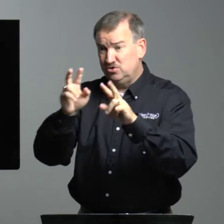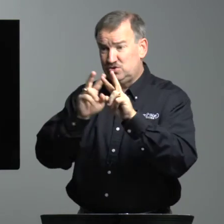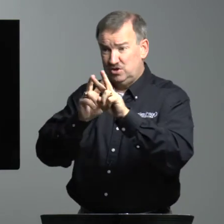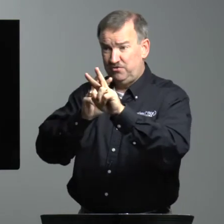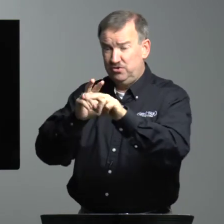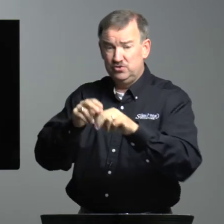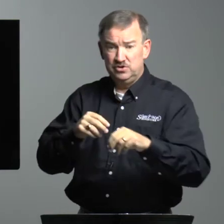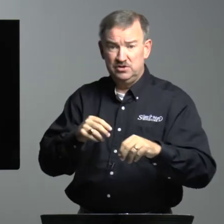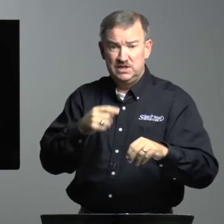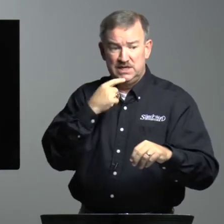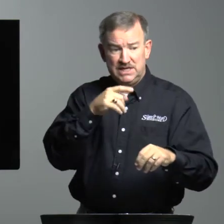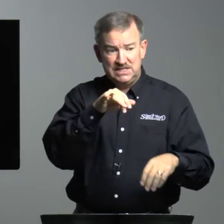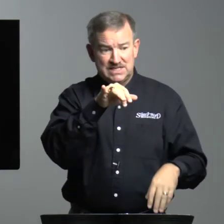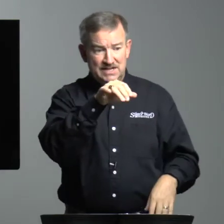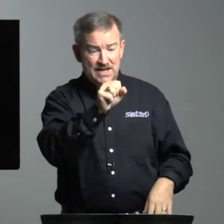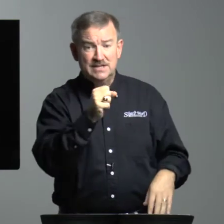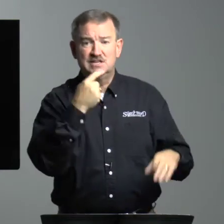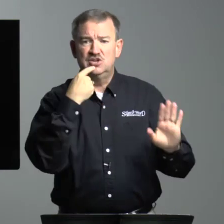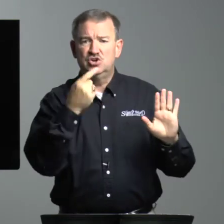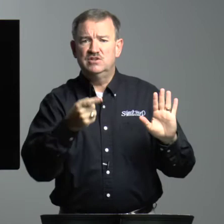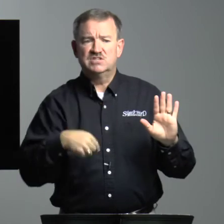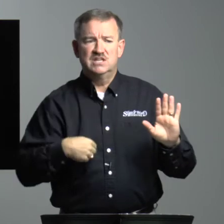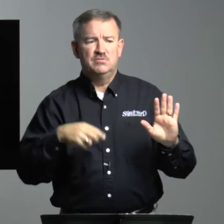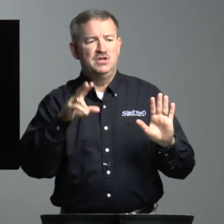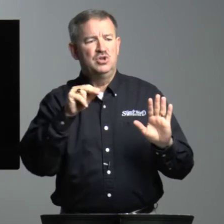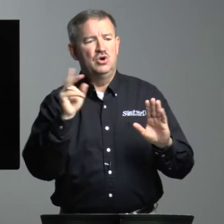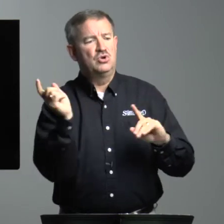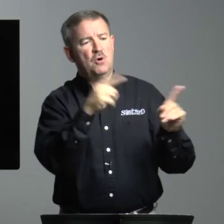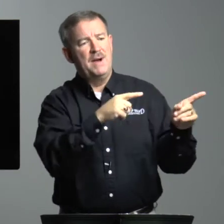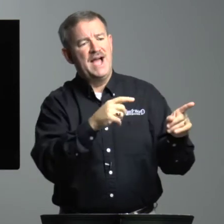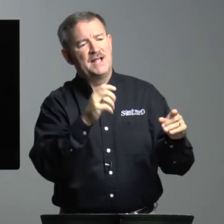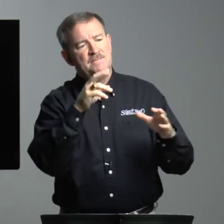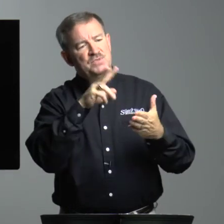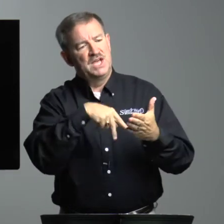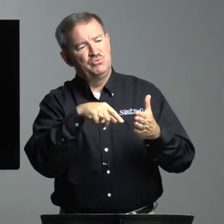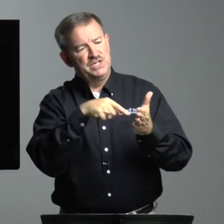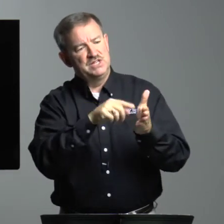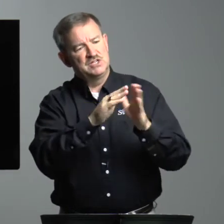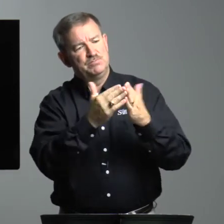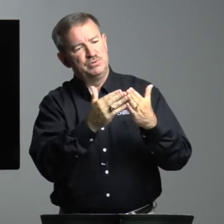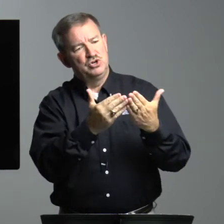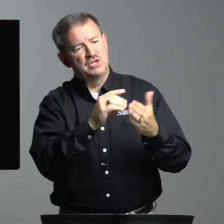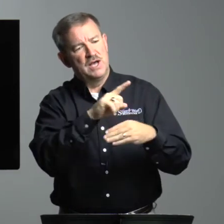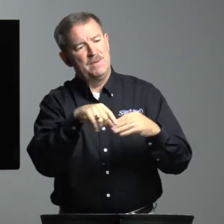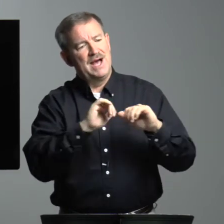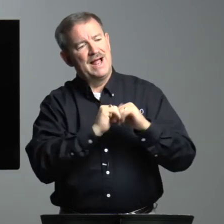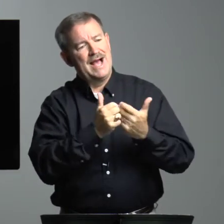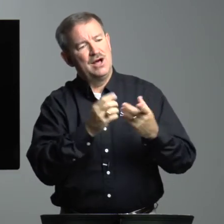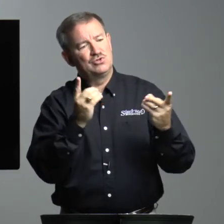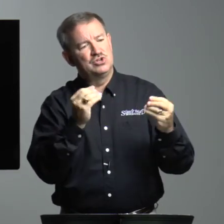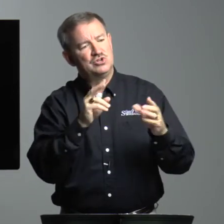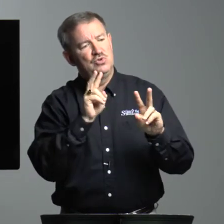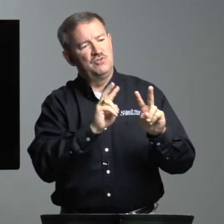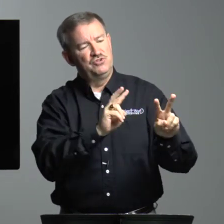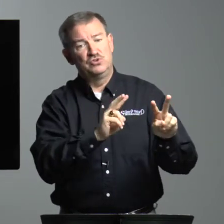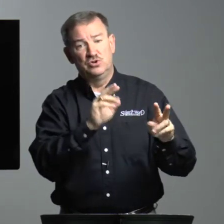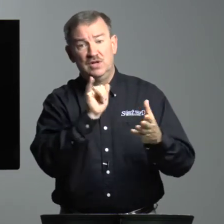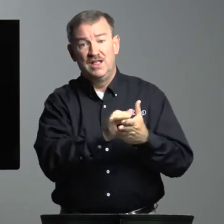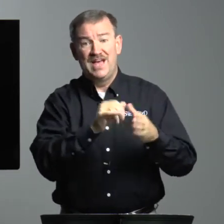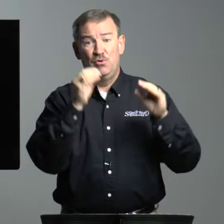you to the funeral? He said, yes. He could have said to me, no, go back and read this book about how to do a funeral. That